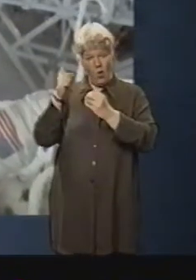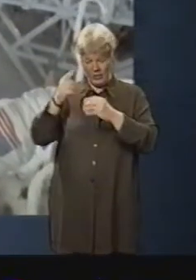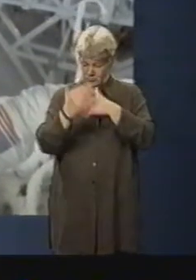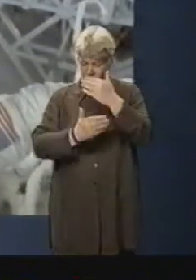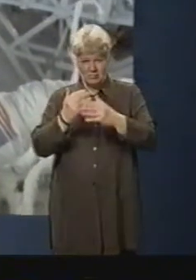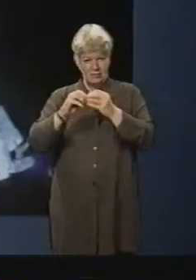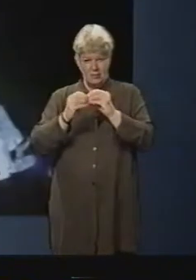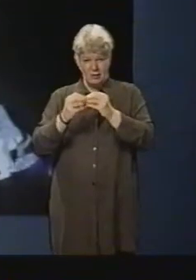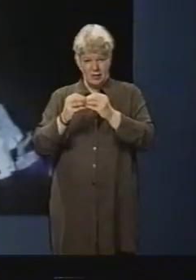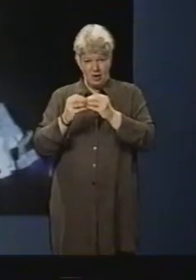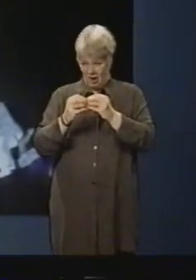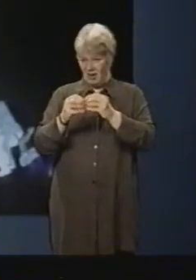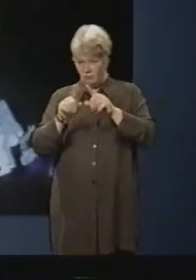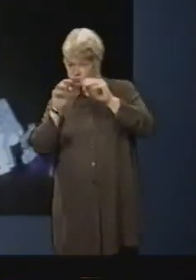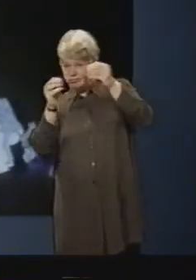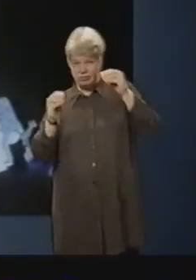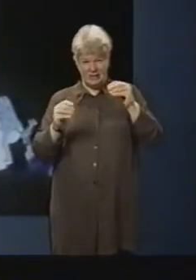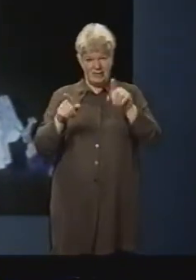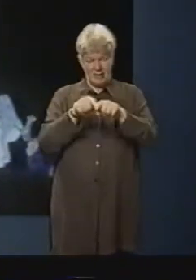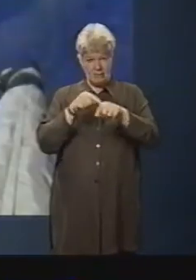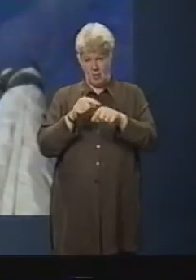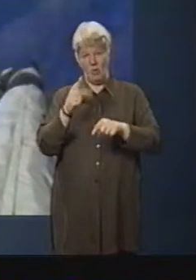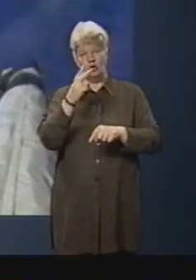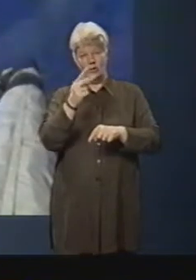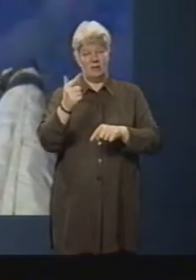over 27,000 kilometres an hour.